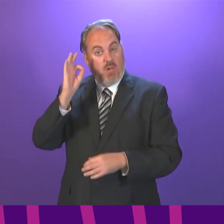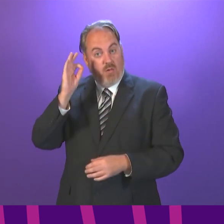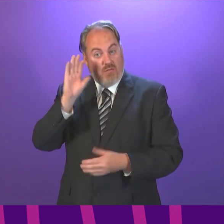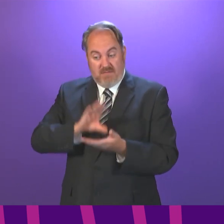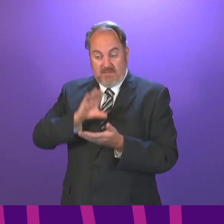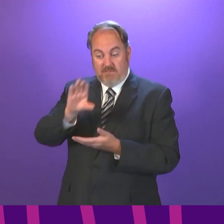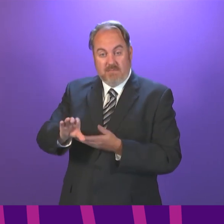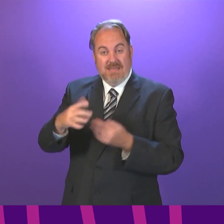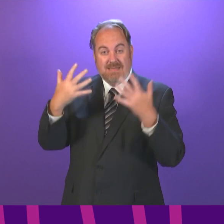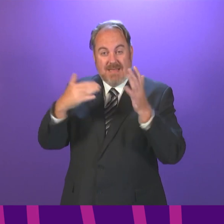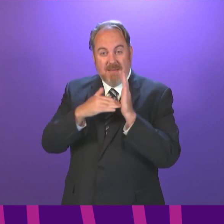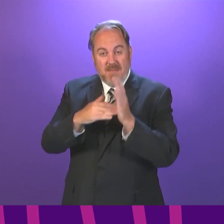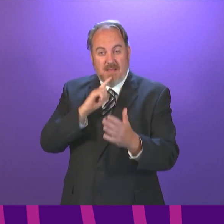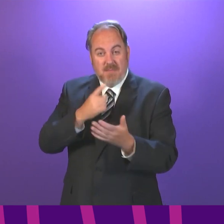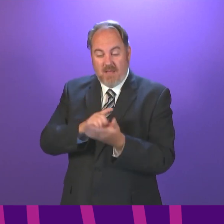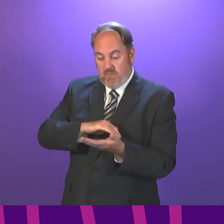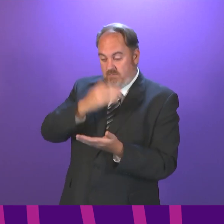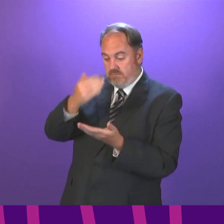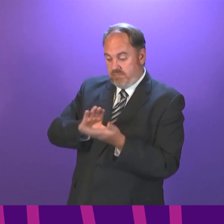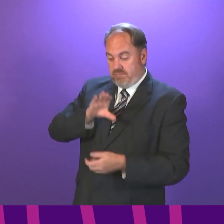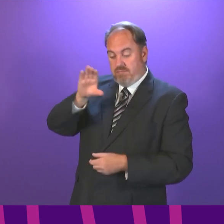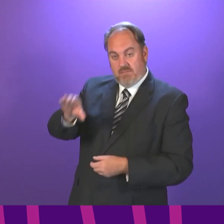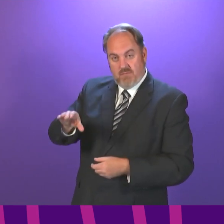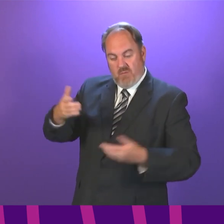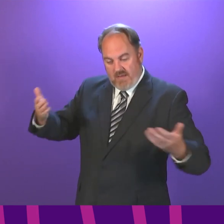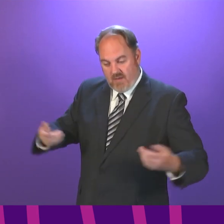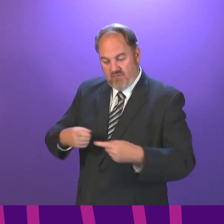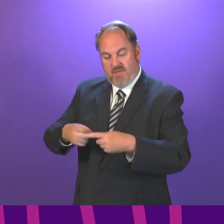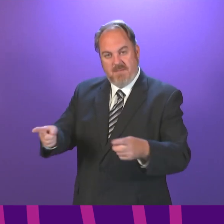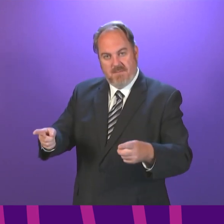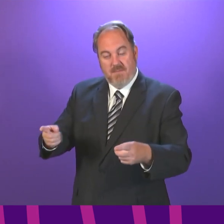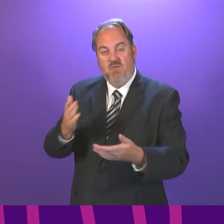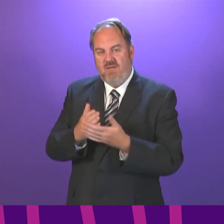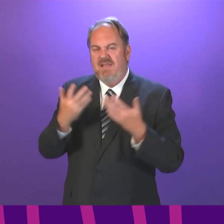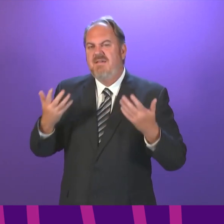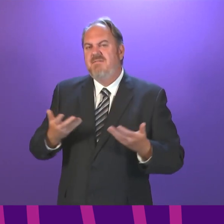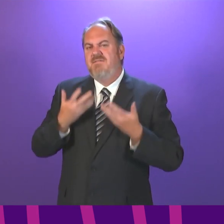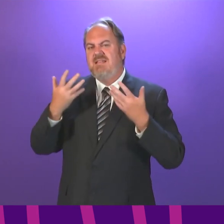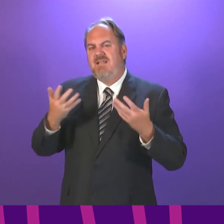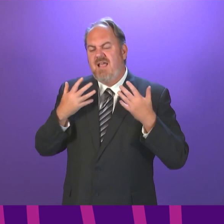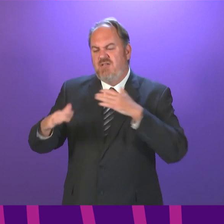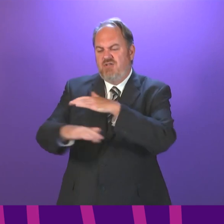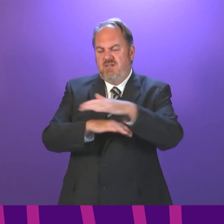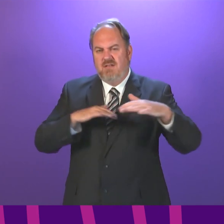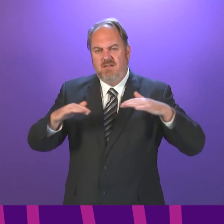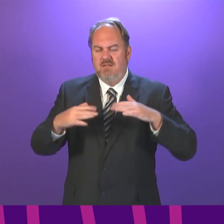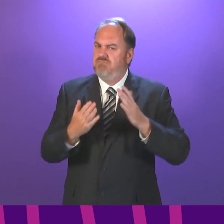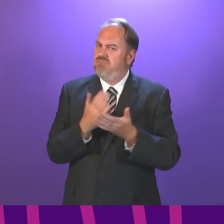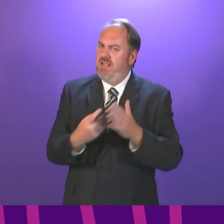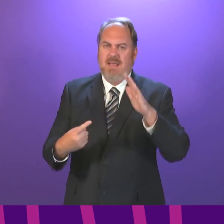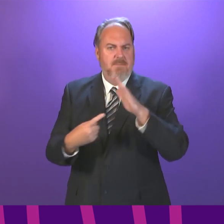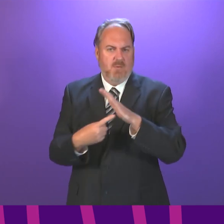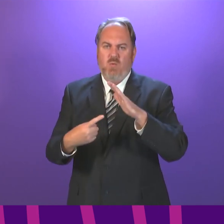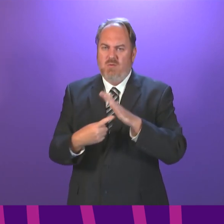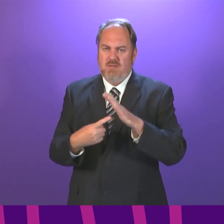additional £10 million to support this work. Ventilation is one of the most important ways in which the risk of COVID